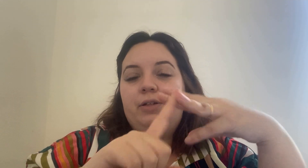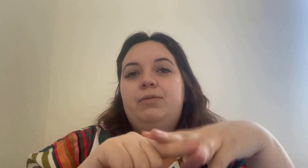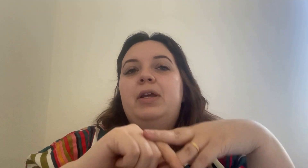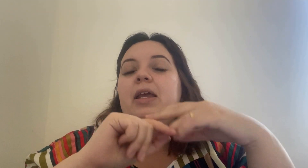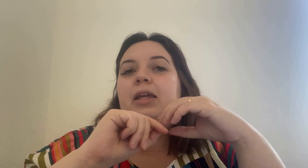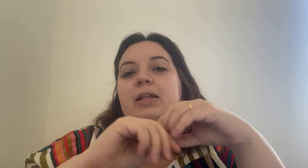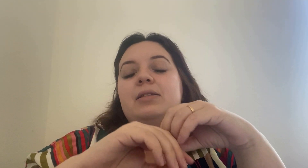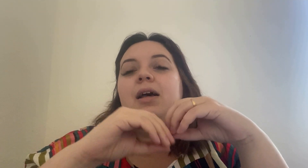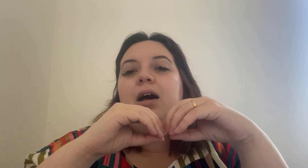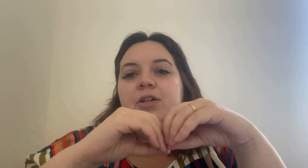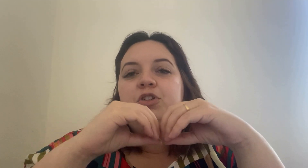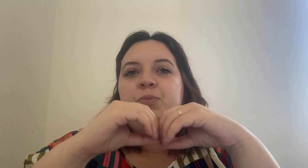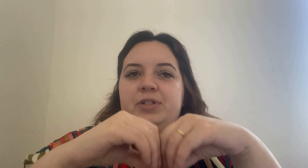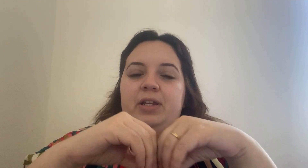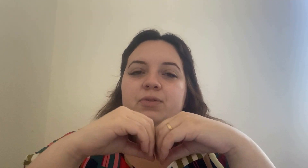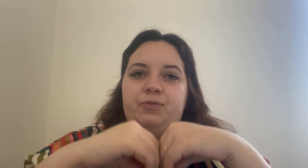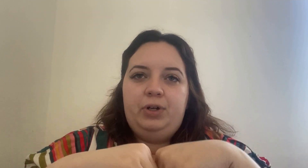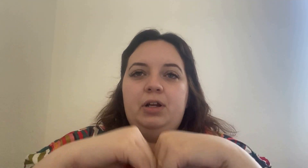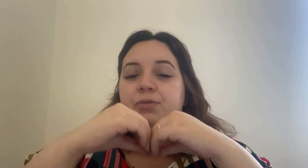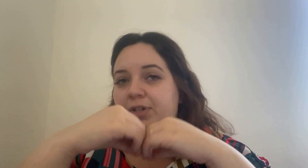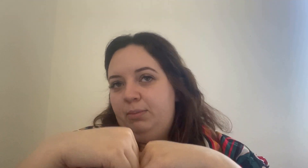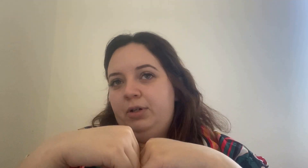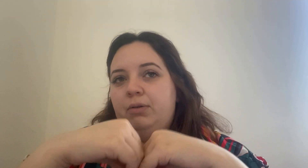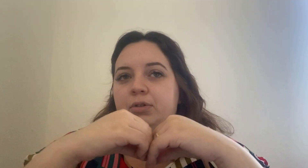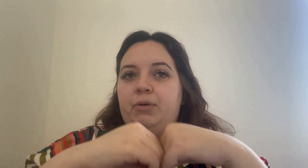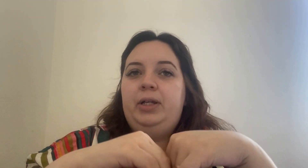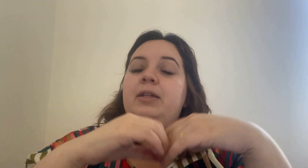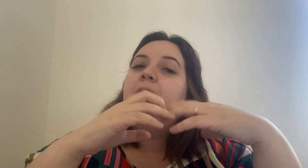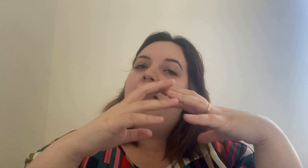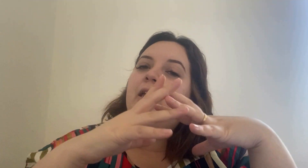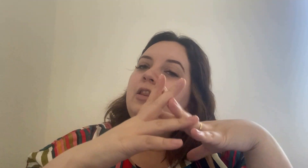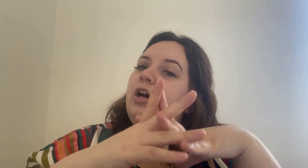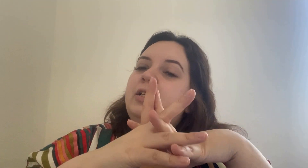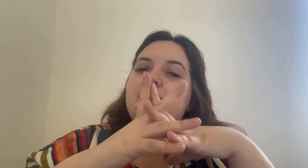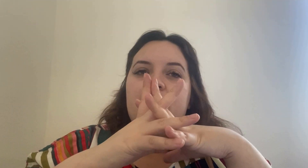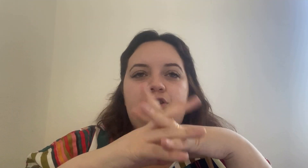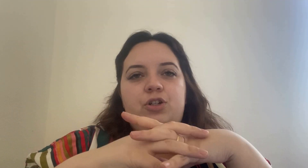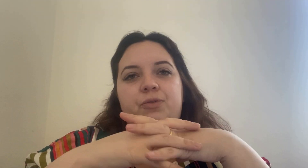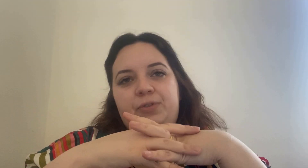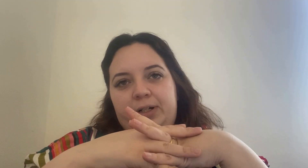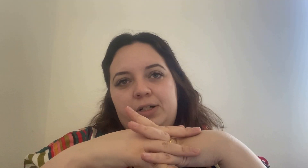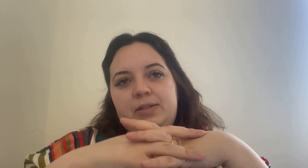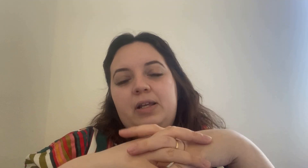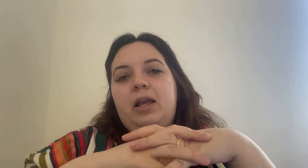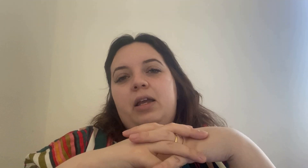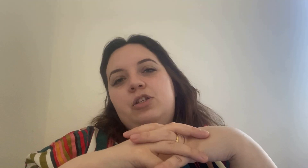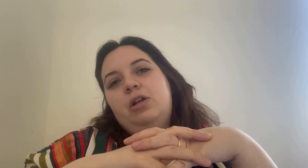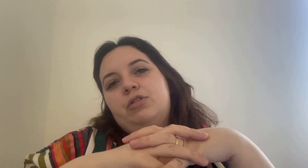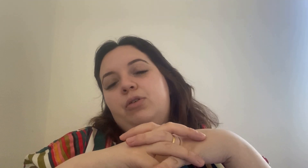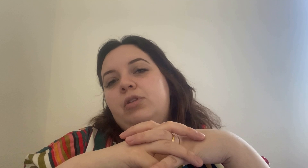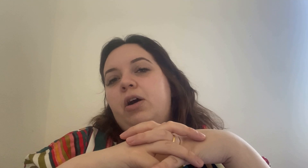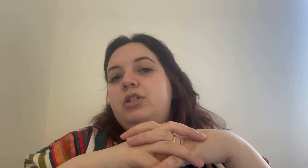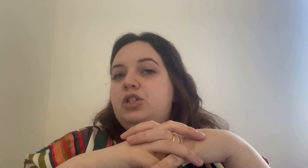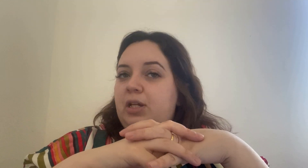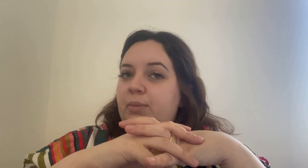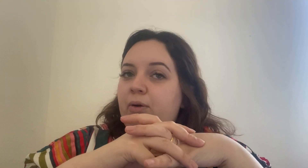it's a hundred percent free of chemical coating and non-essential fillers it is also non-gmo